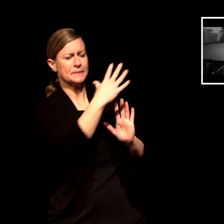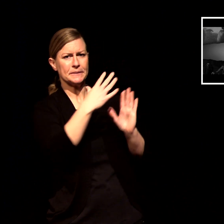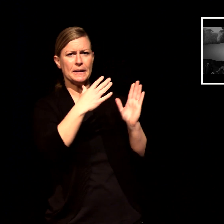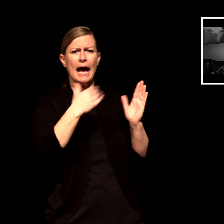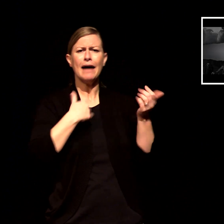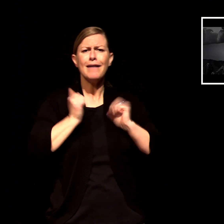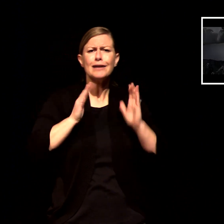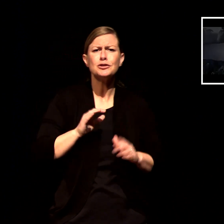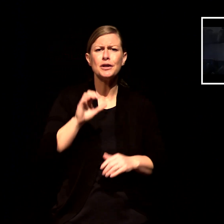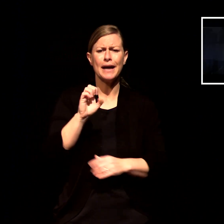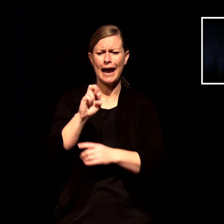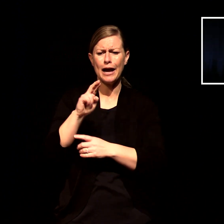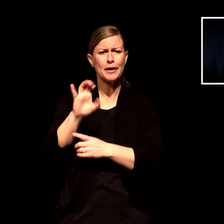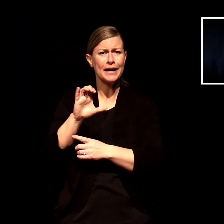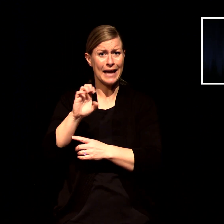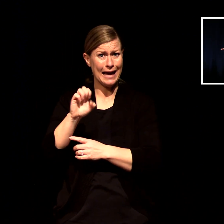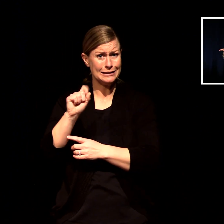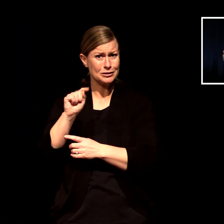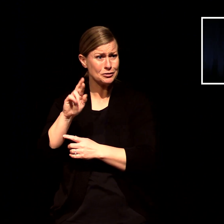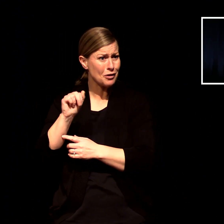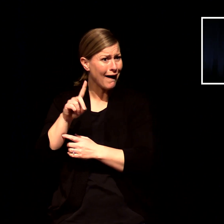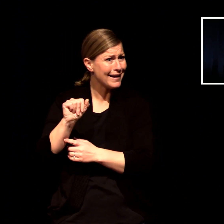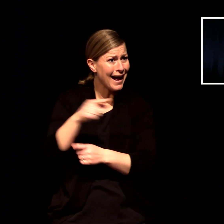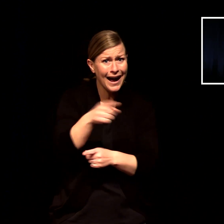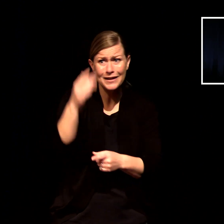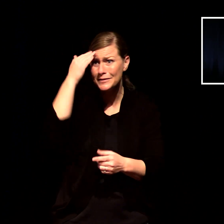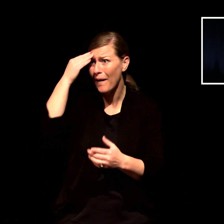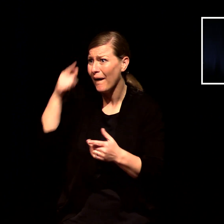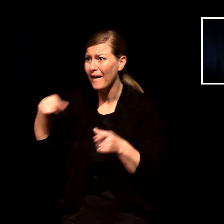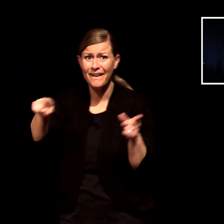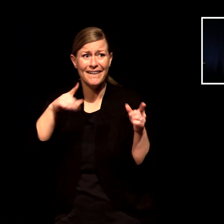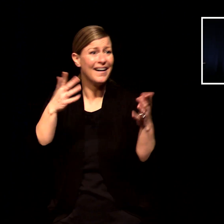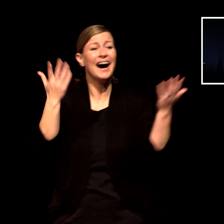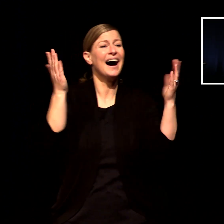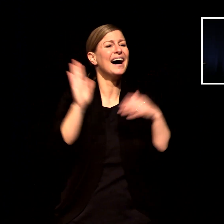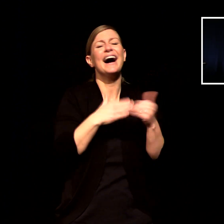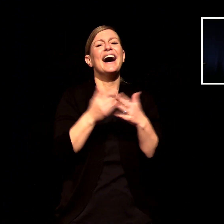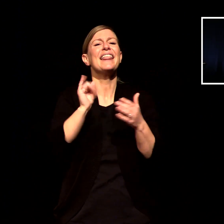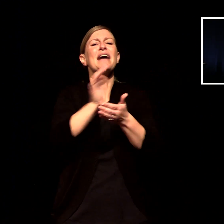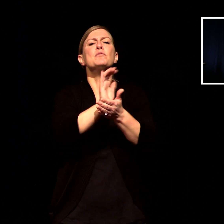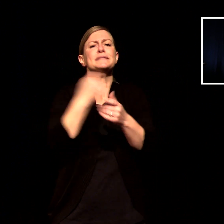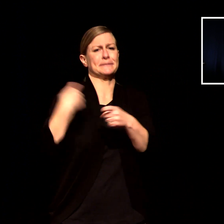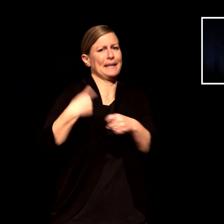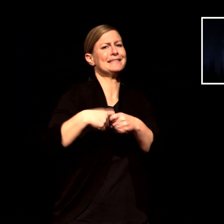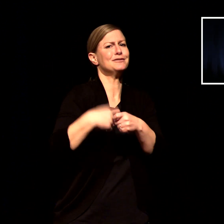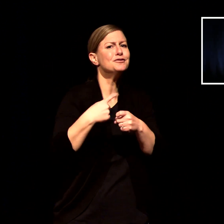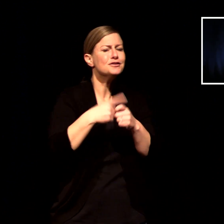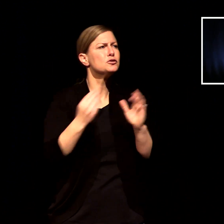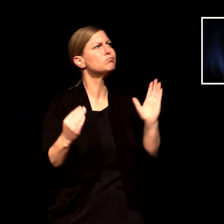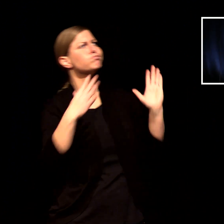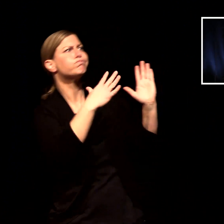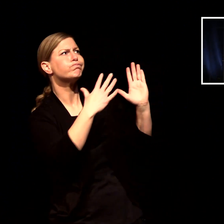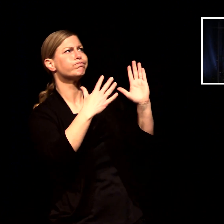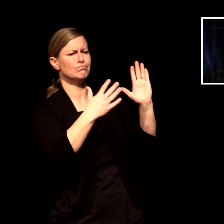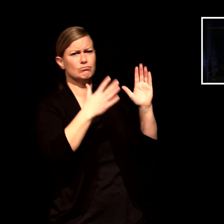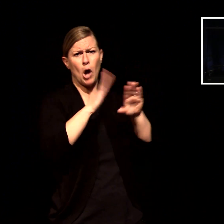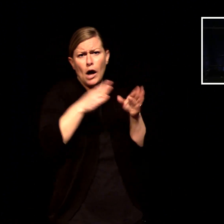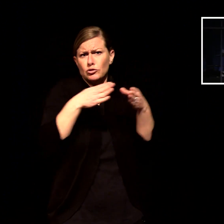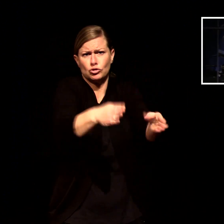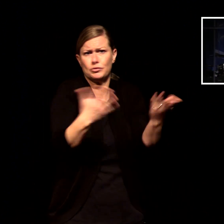not in yeah okay some of you just dated myself as well yes absolutely so we showed this movie so if you can get this picture on on